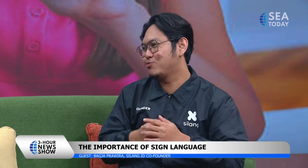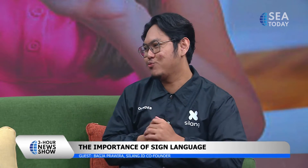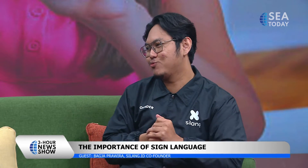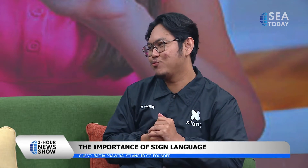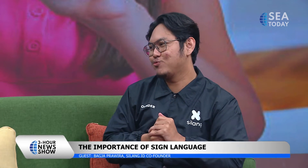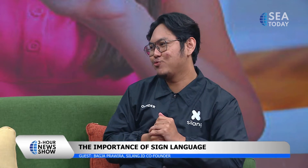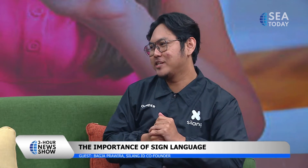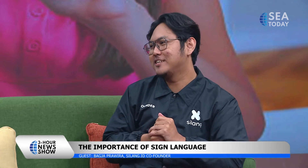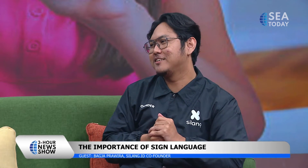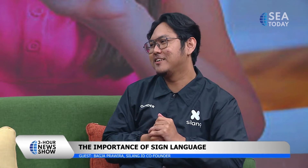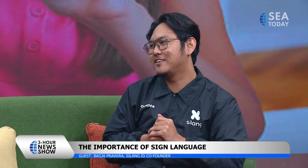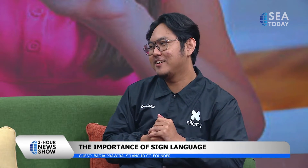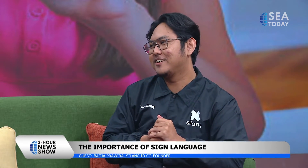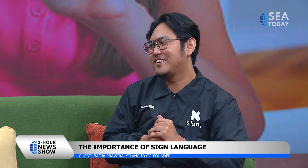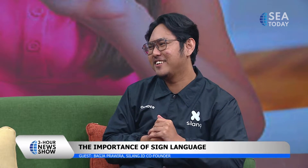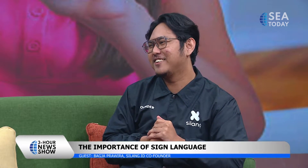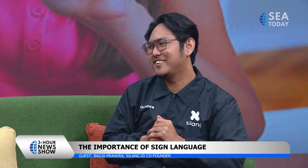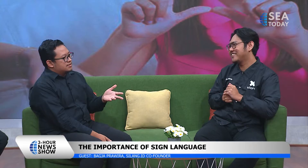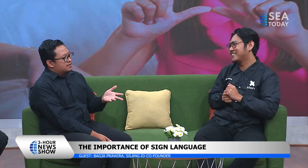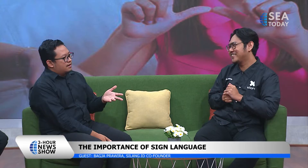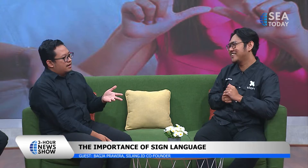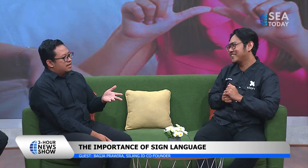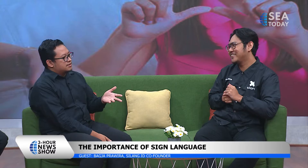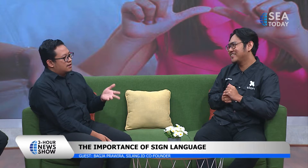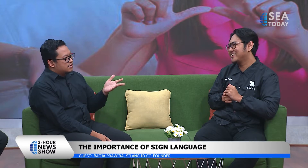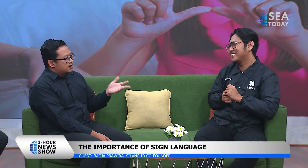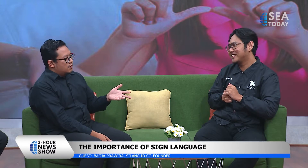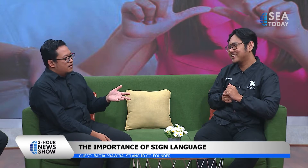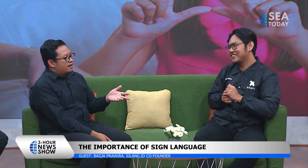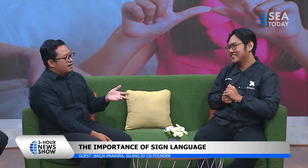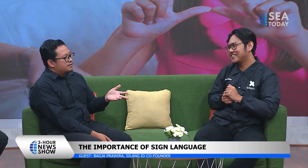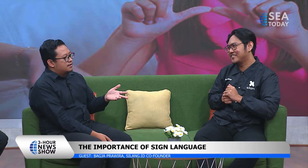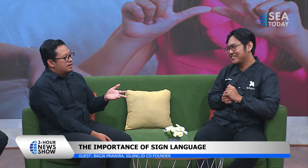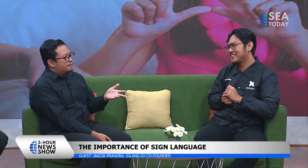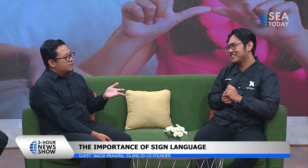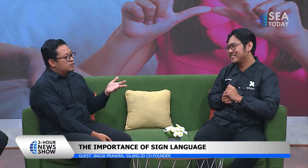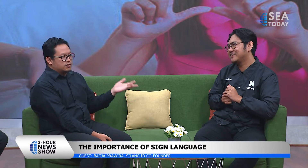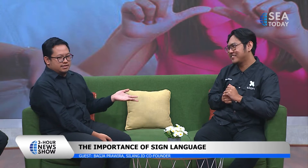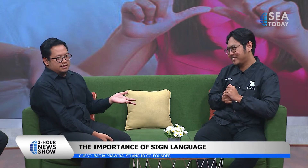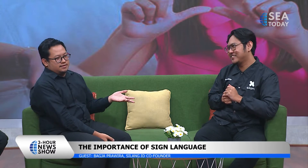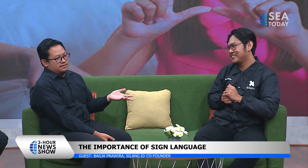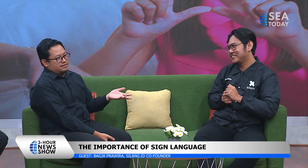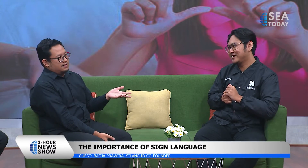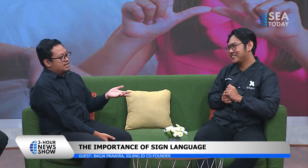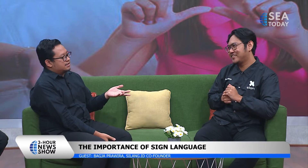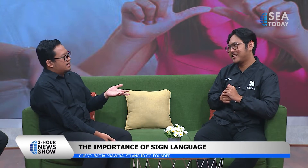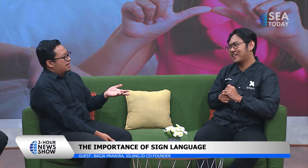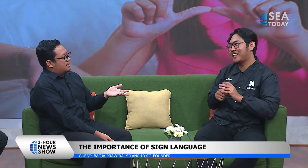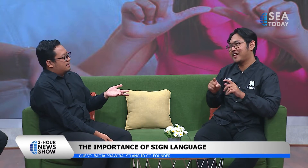is also this is is also uh mute doesn't uh